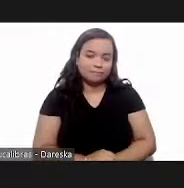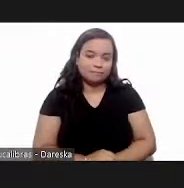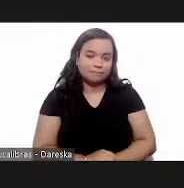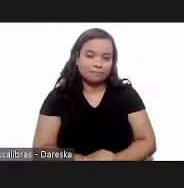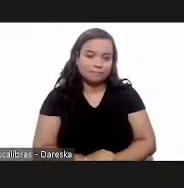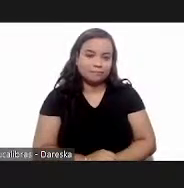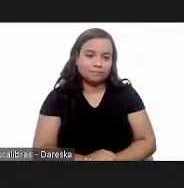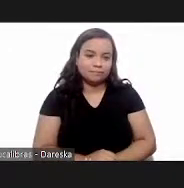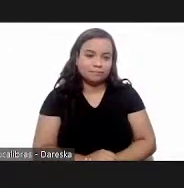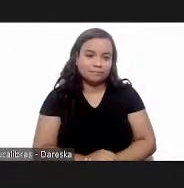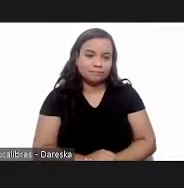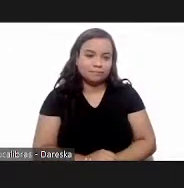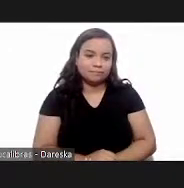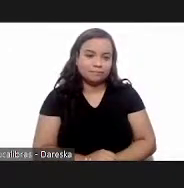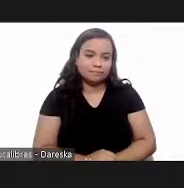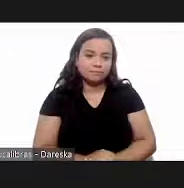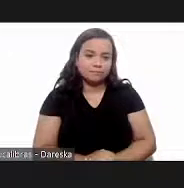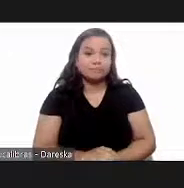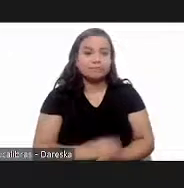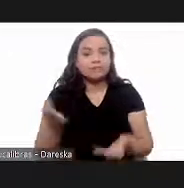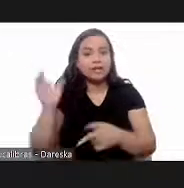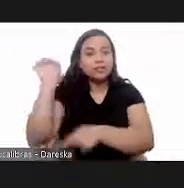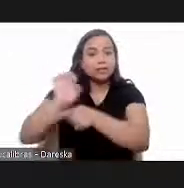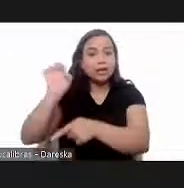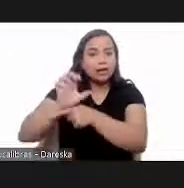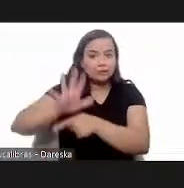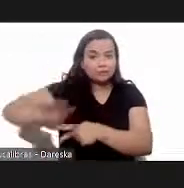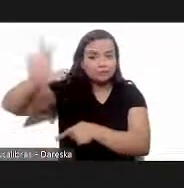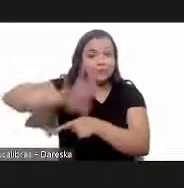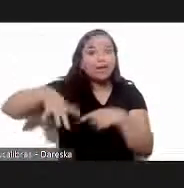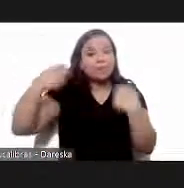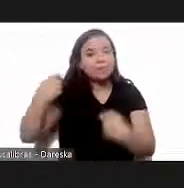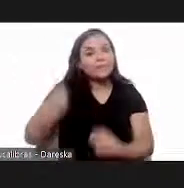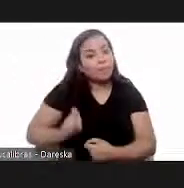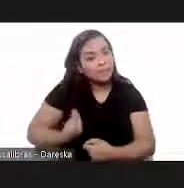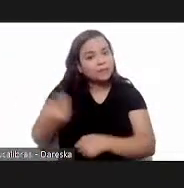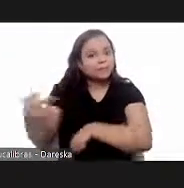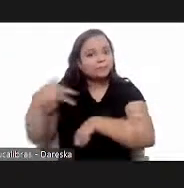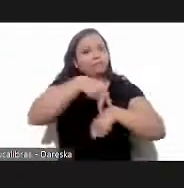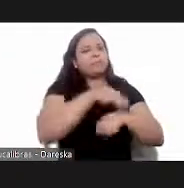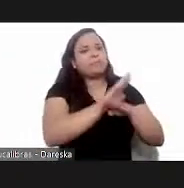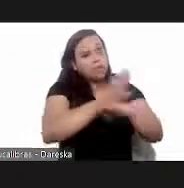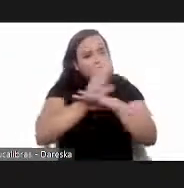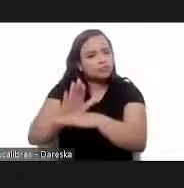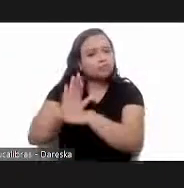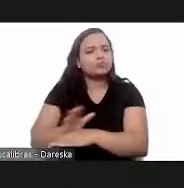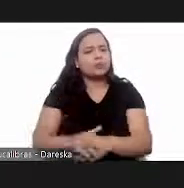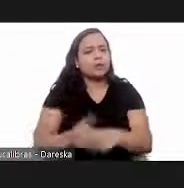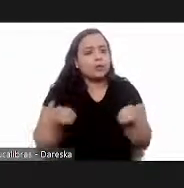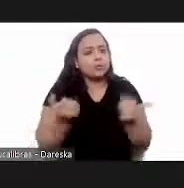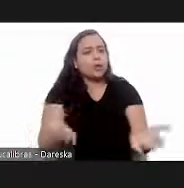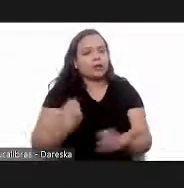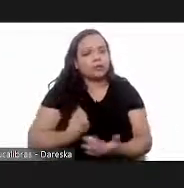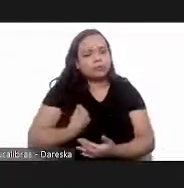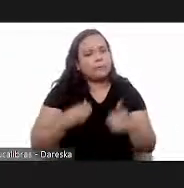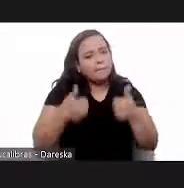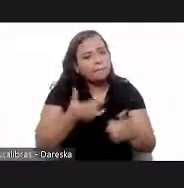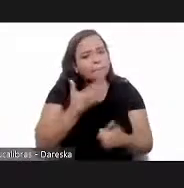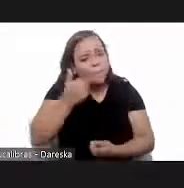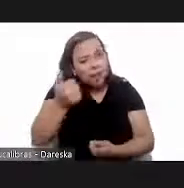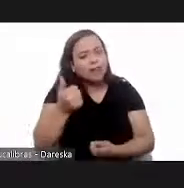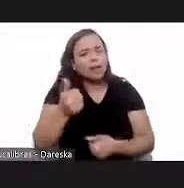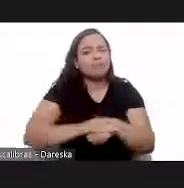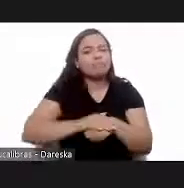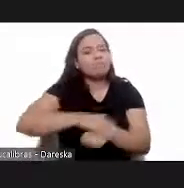argentina with chagas disease the state should be more present here the government because the kissing bugs are here